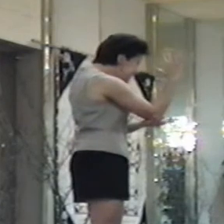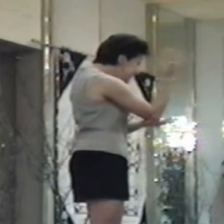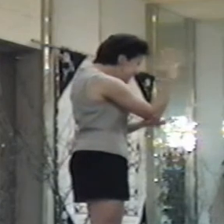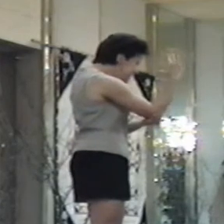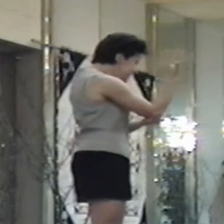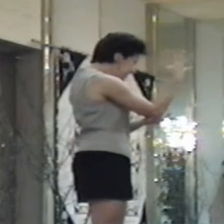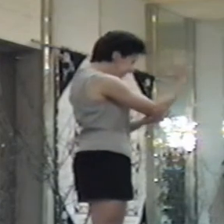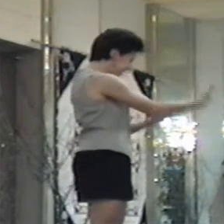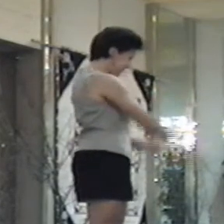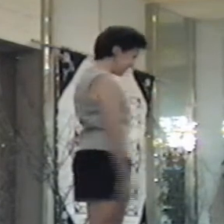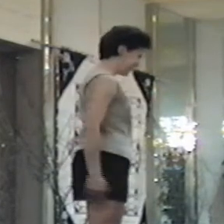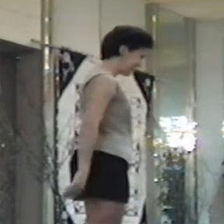Trini, can you sign Trini?